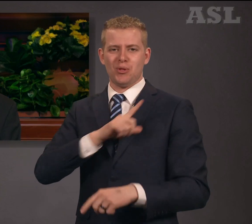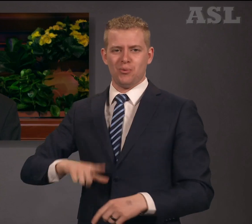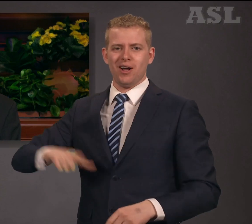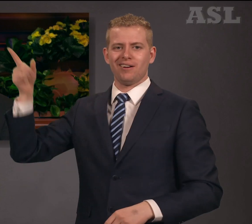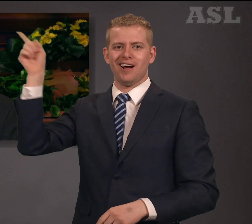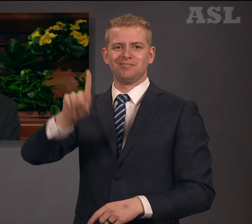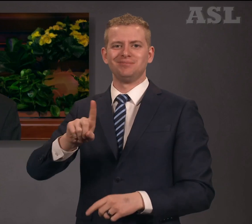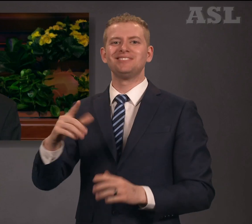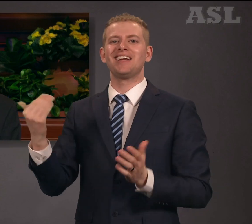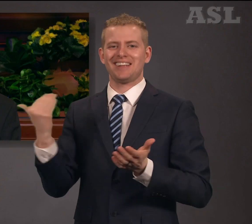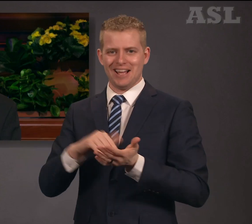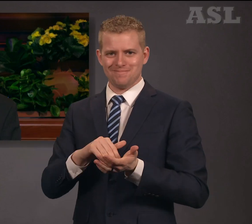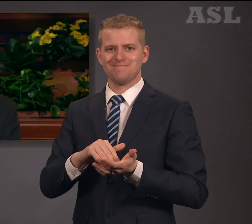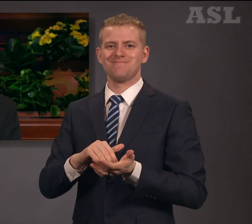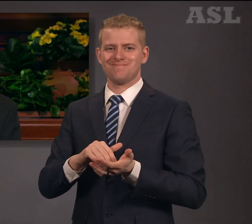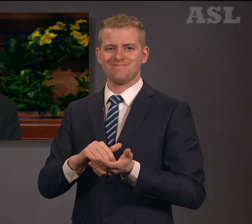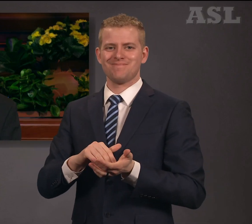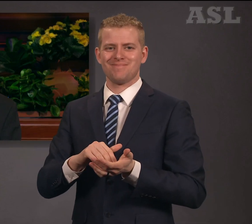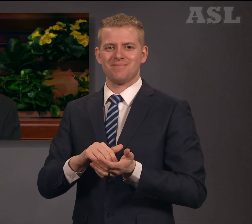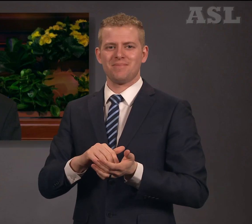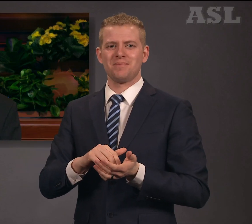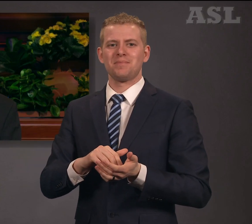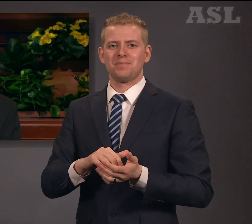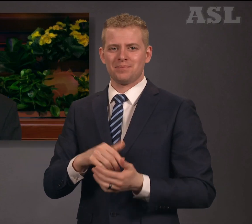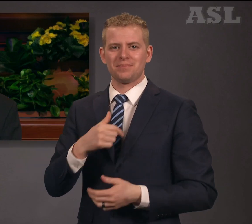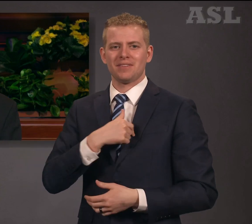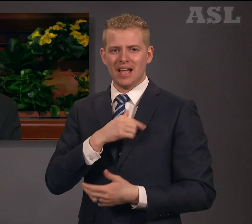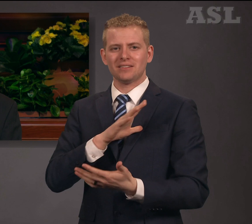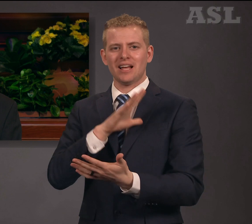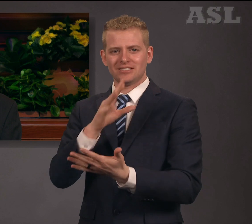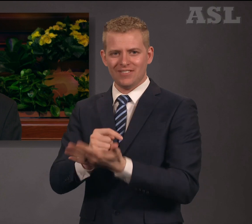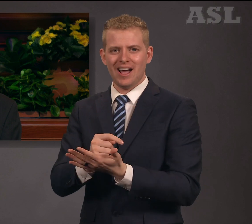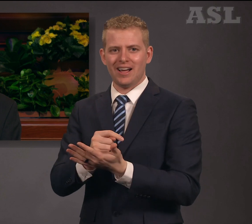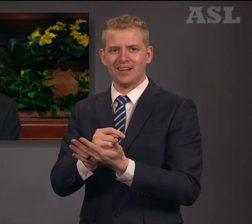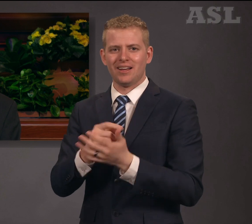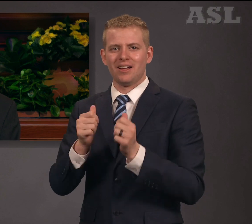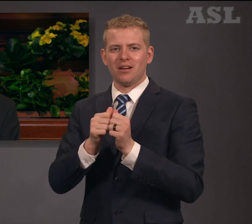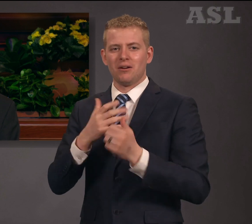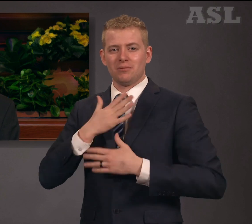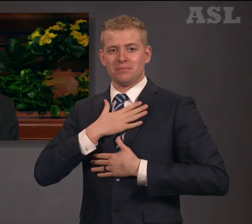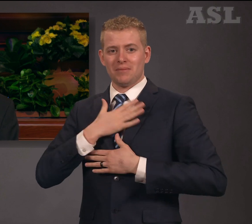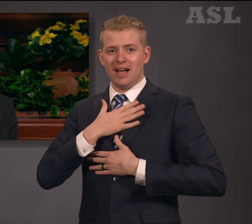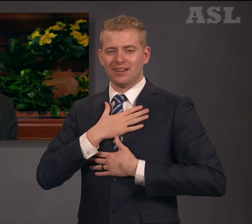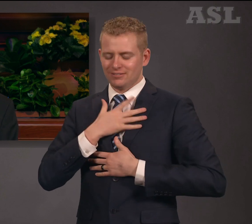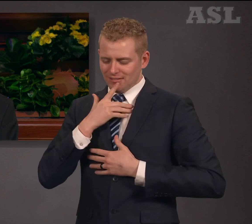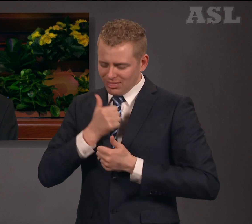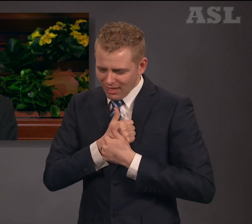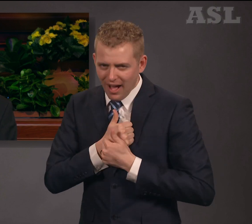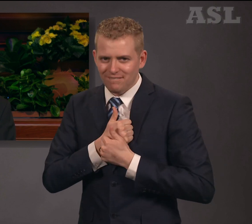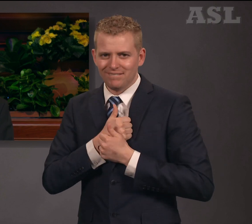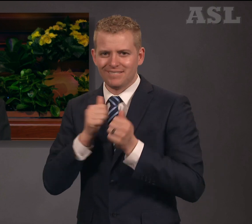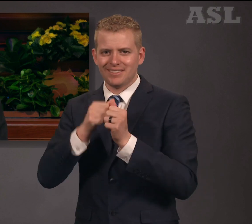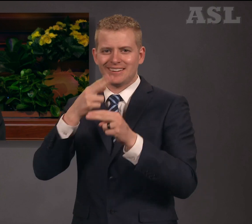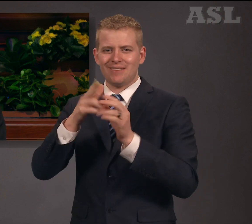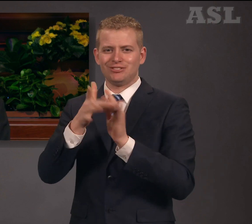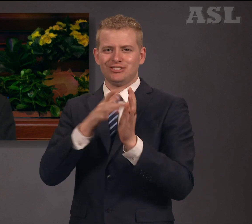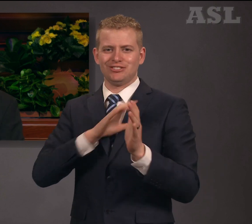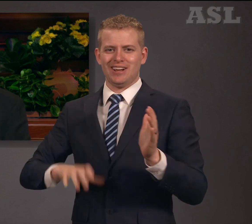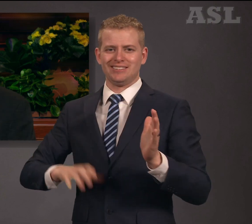I so testify in joy and in the name of Jesus Christ, amen. Amen. Amen.